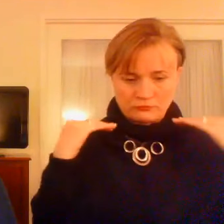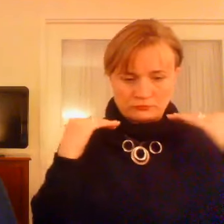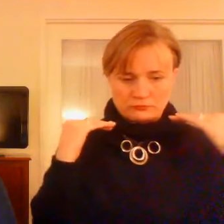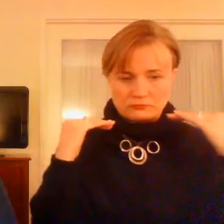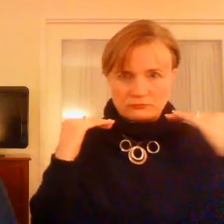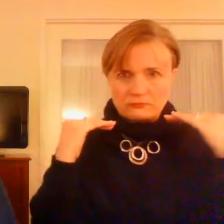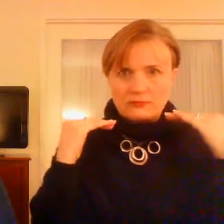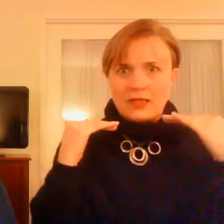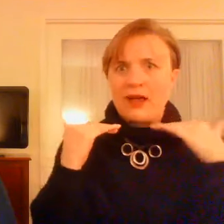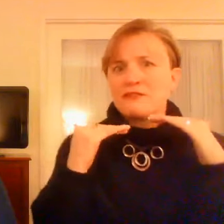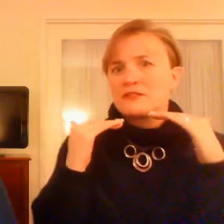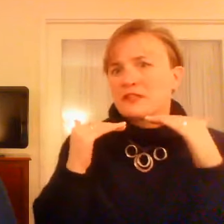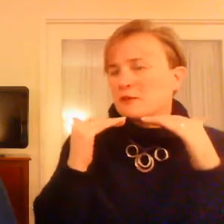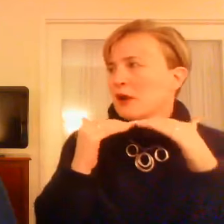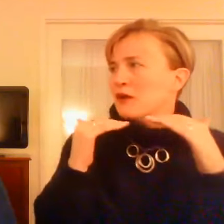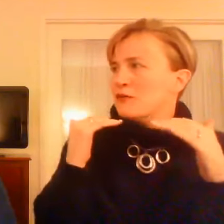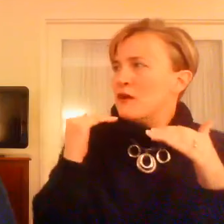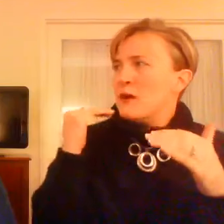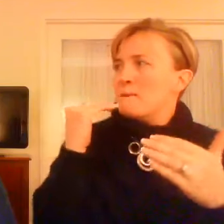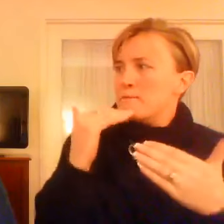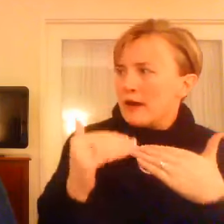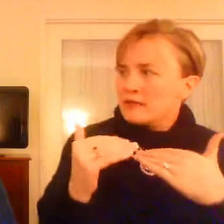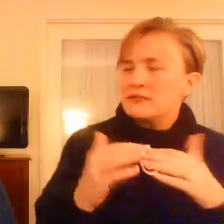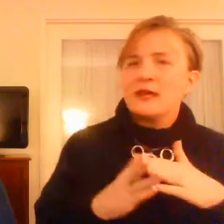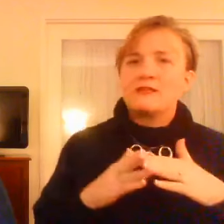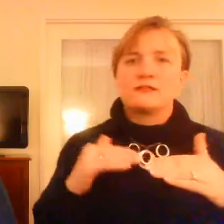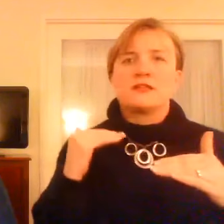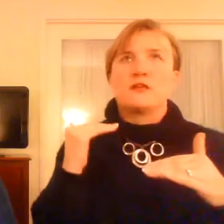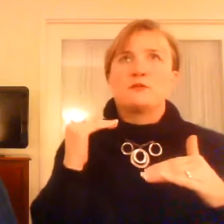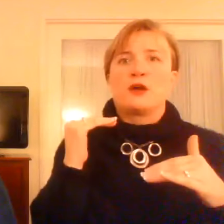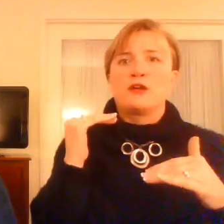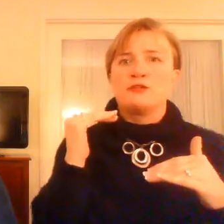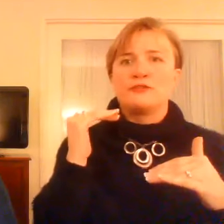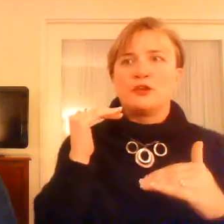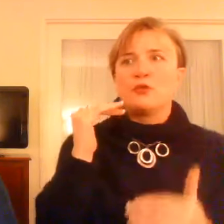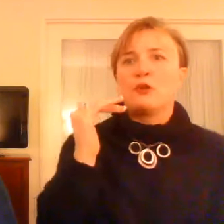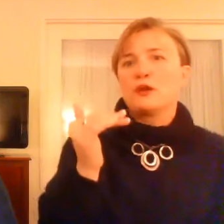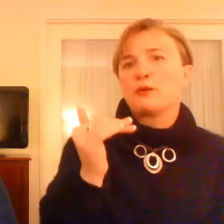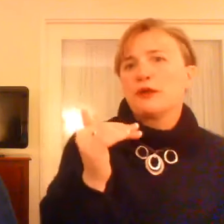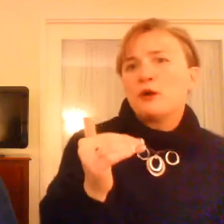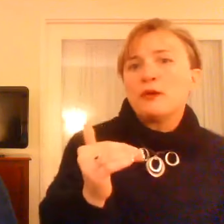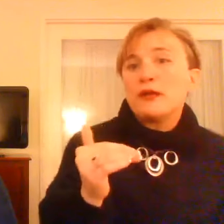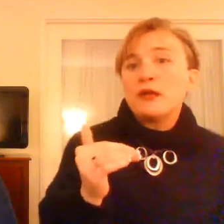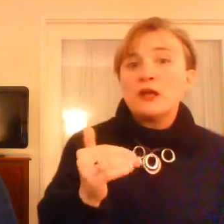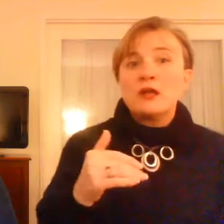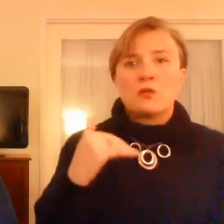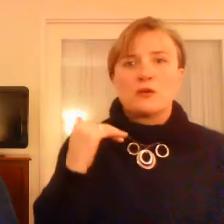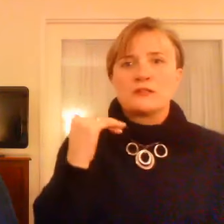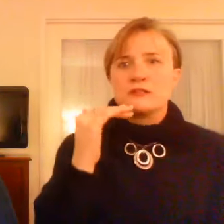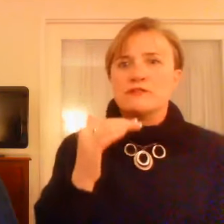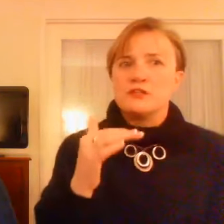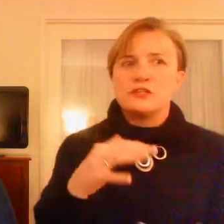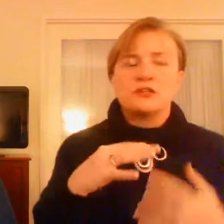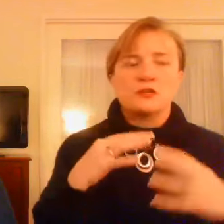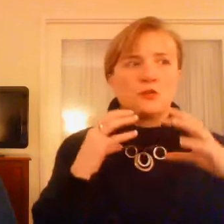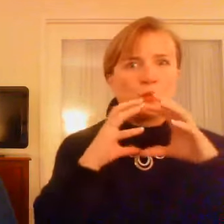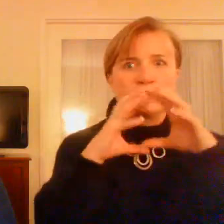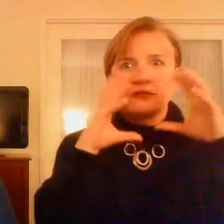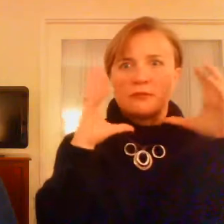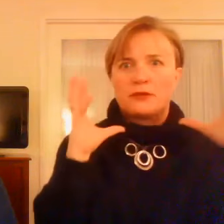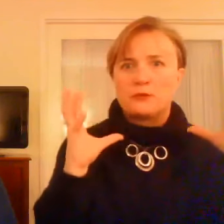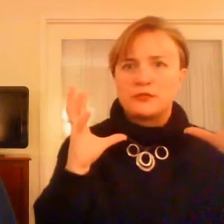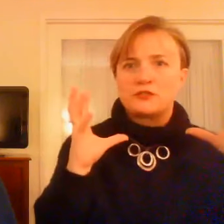have the same kind of mindset, the same kind of, you know, where are we going? What's the vision?